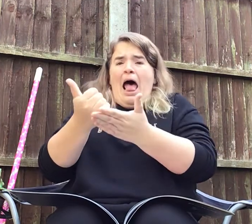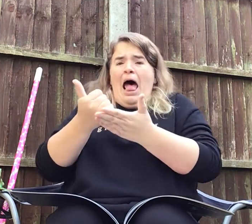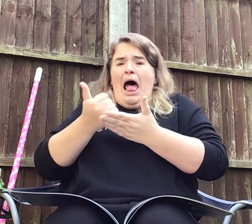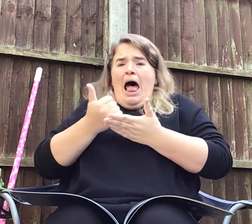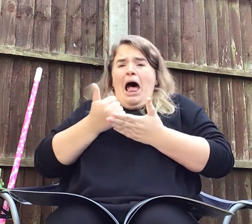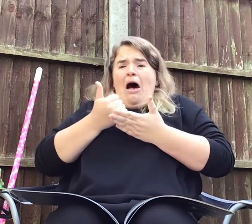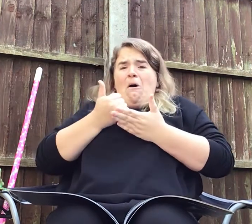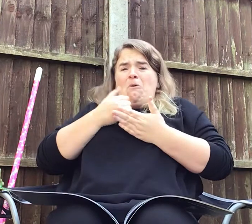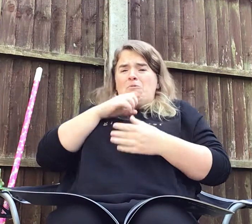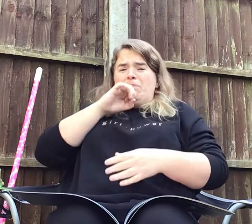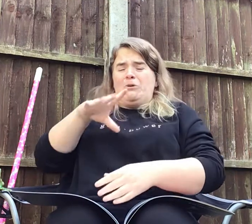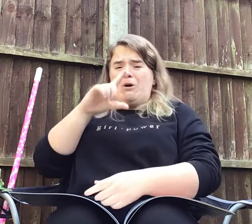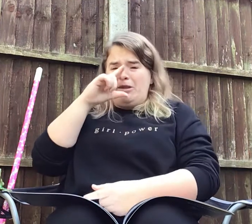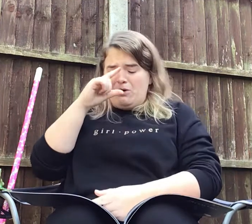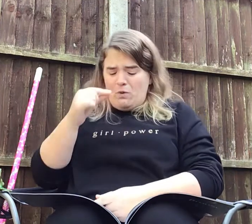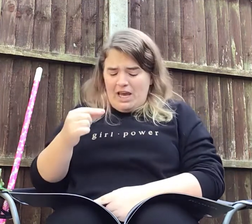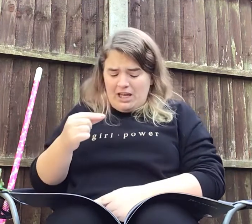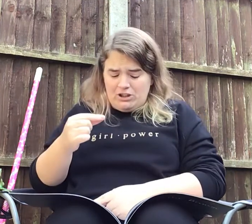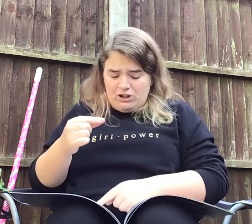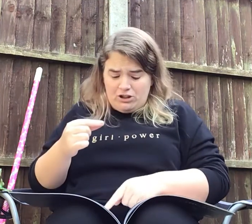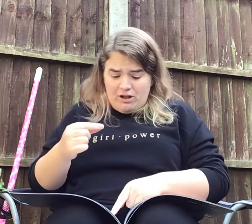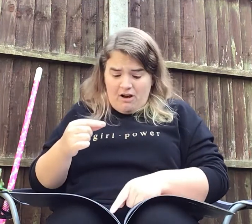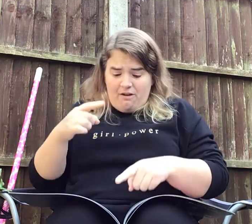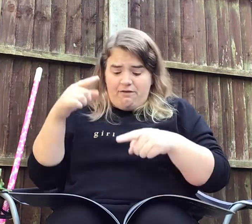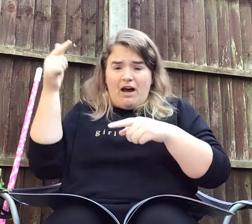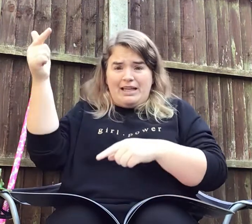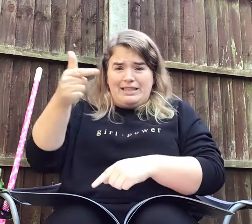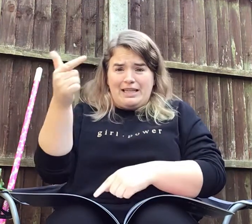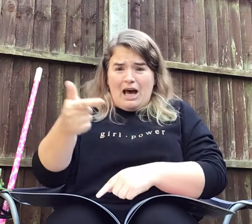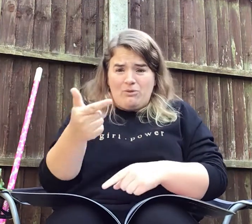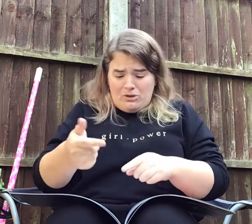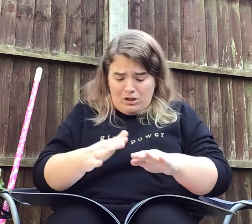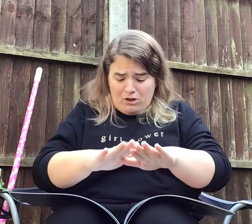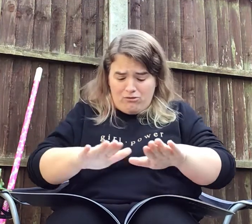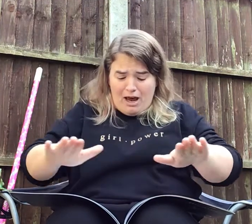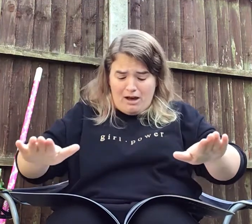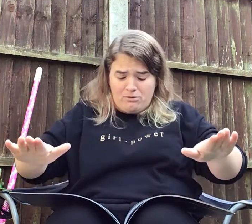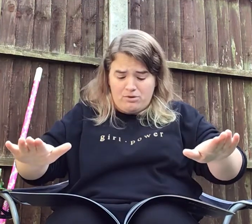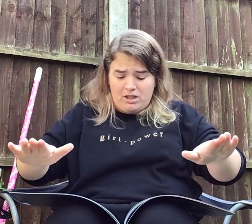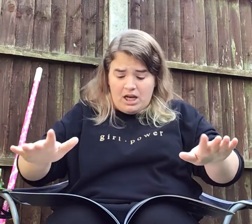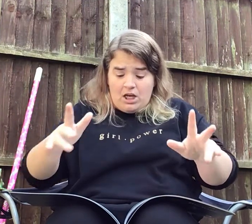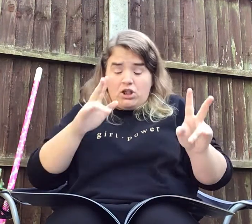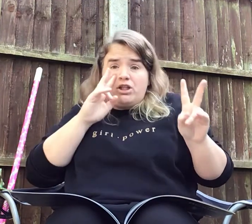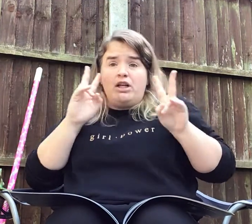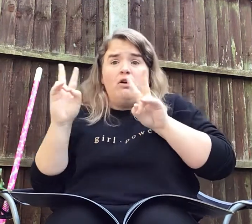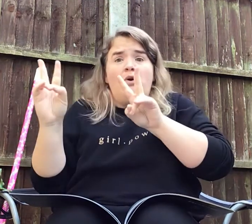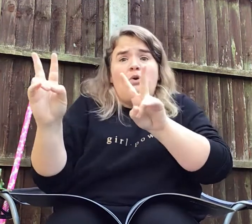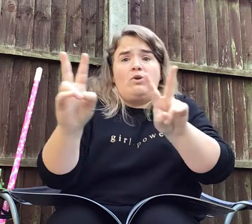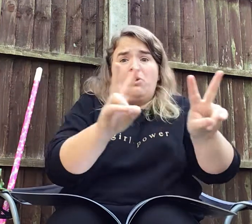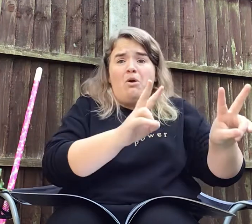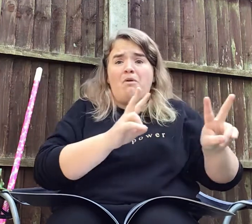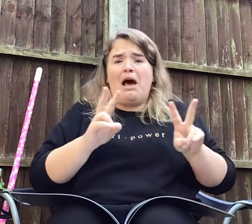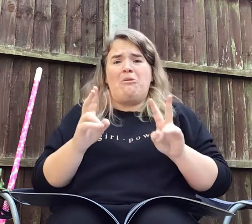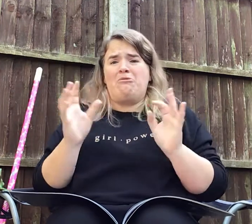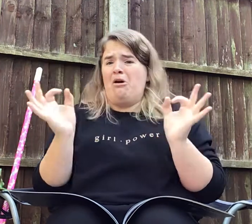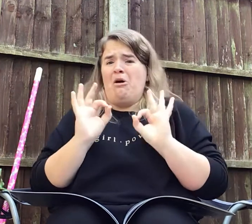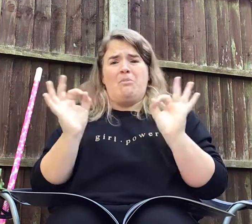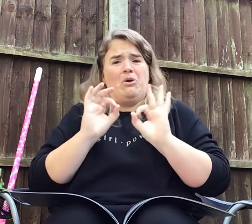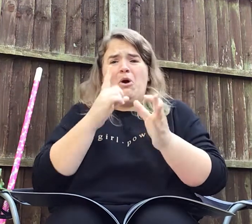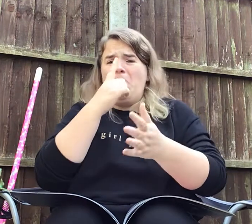Help! cried the witch, flying down to the ground. She looked all around, but no